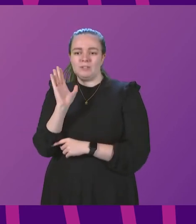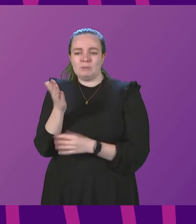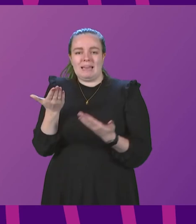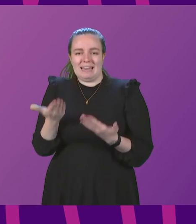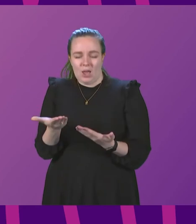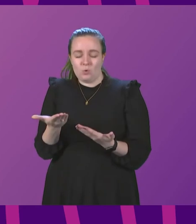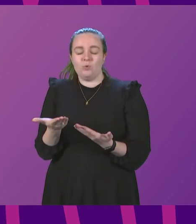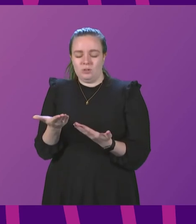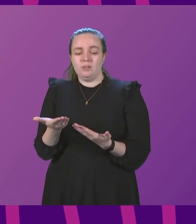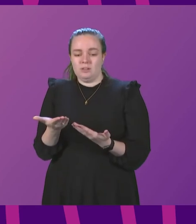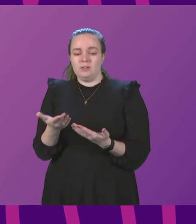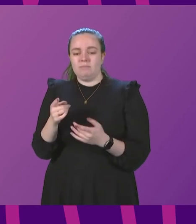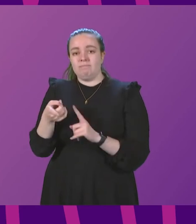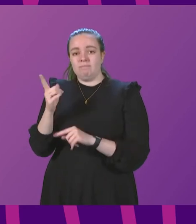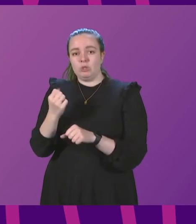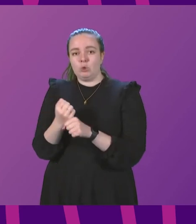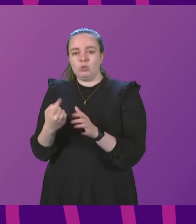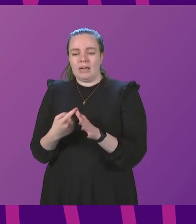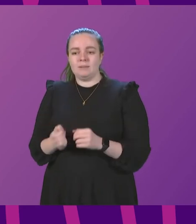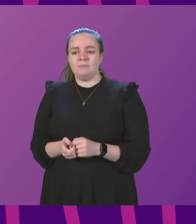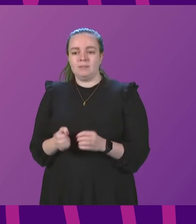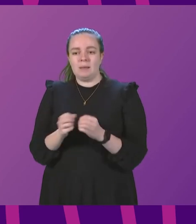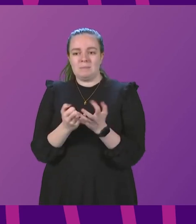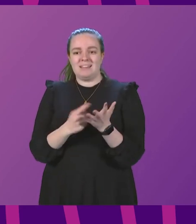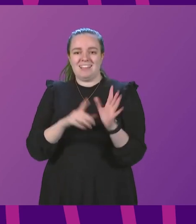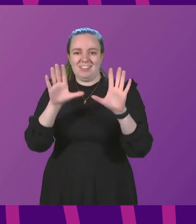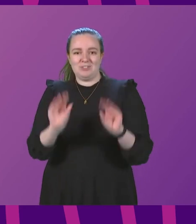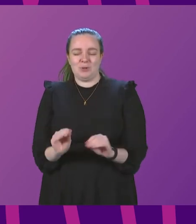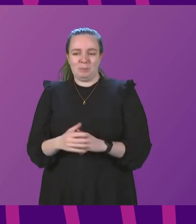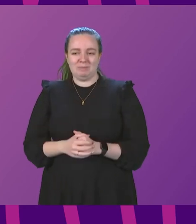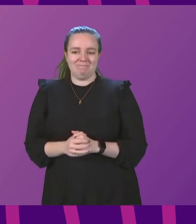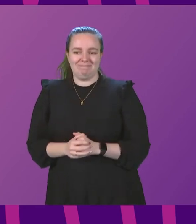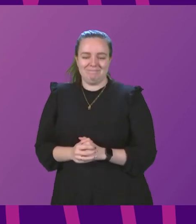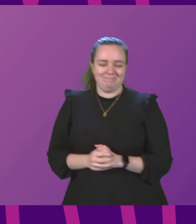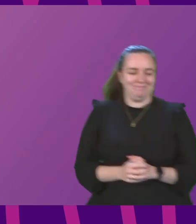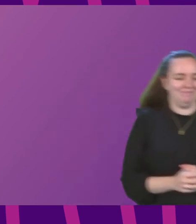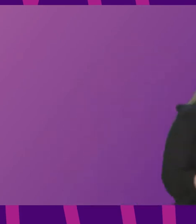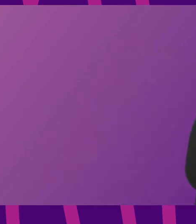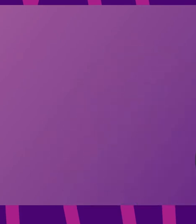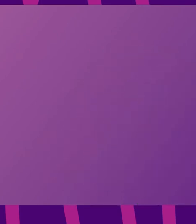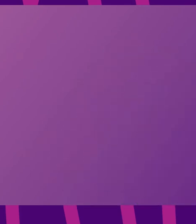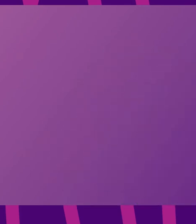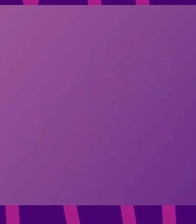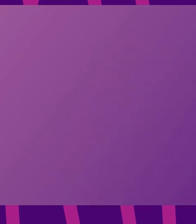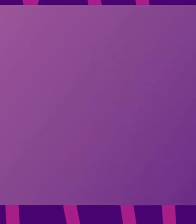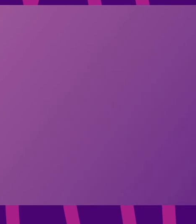now are as soon as possible. I call on George Adam to speak to and move the motion for around nine minutes, please, Mr Adam. pray for Thank